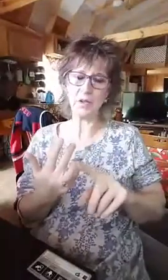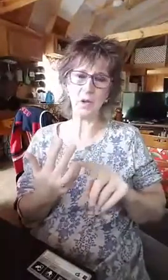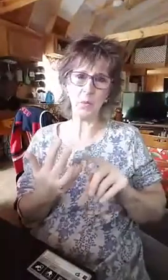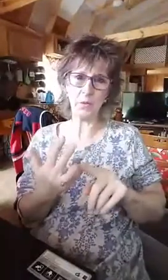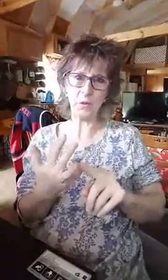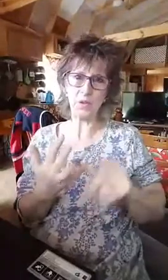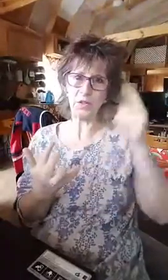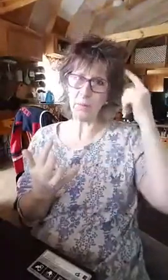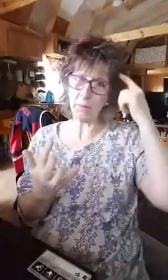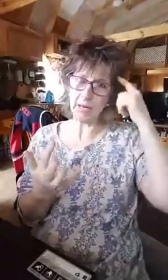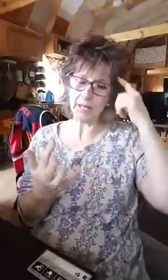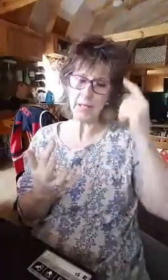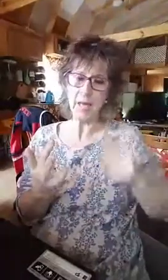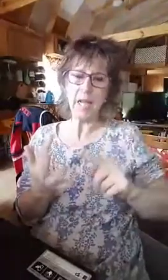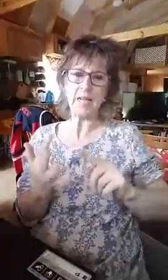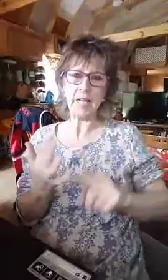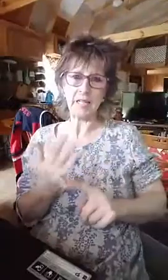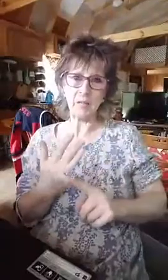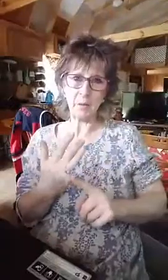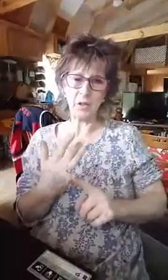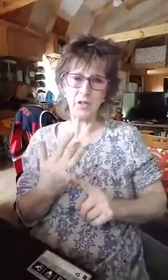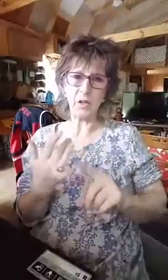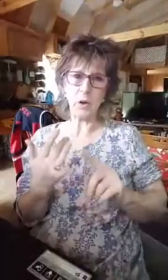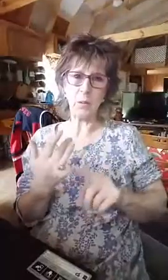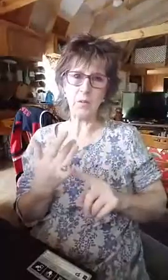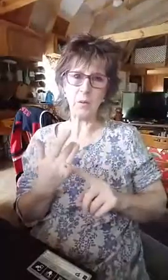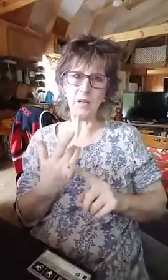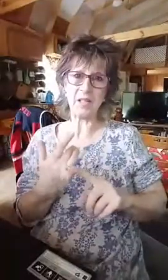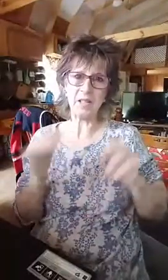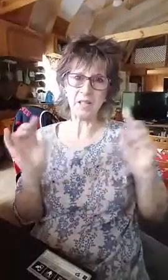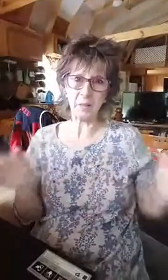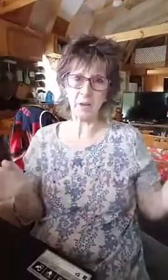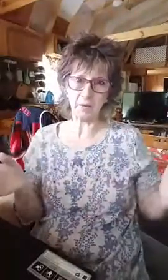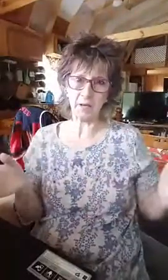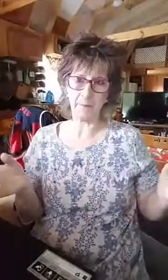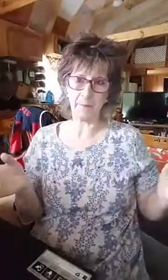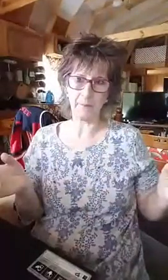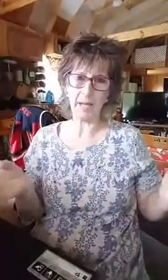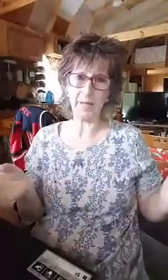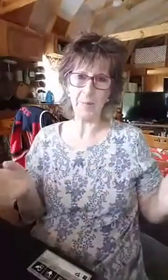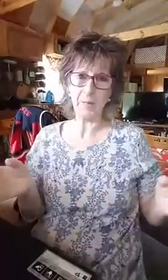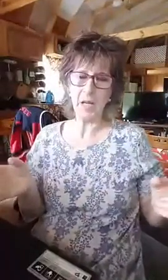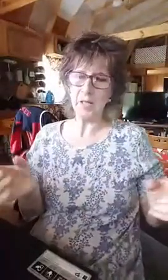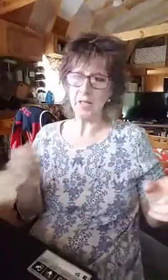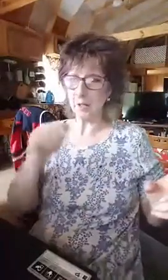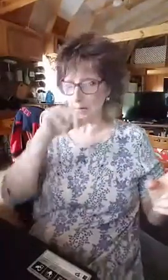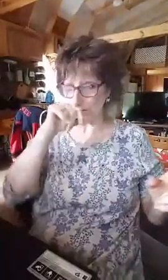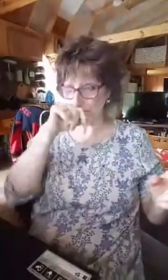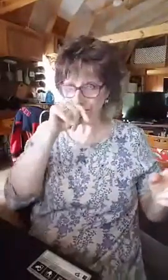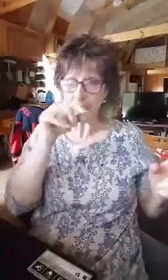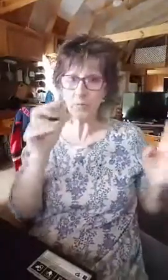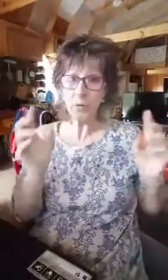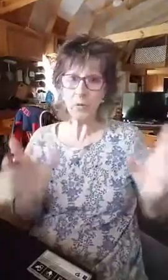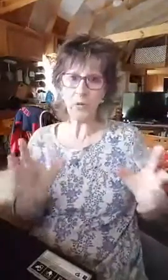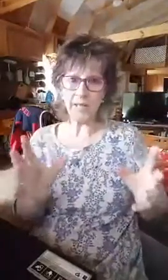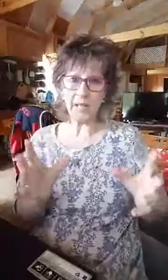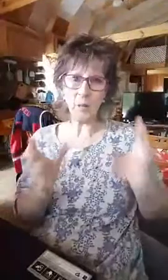are open doors to your mind. Negative emotions are open doors to the spirit realm. Okay. So write down what